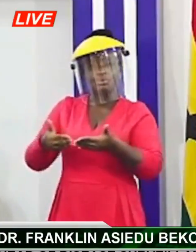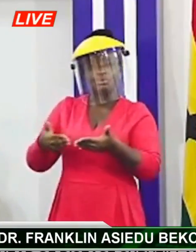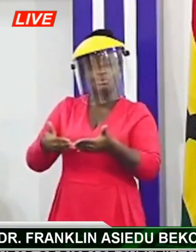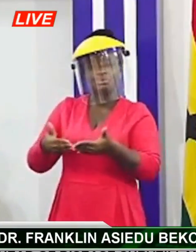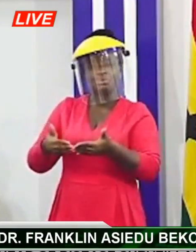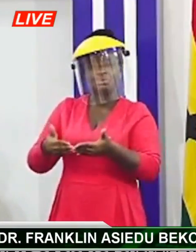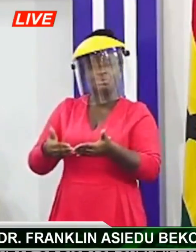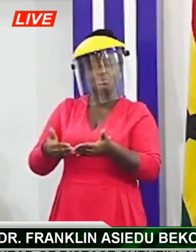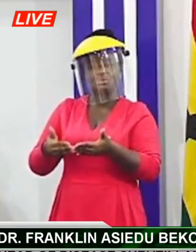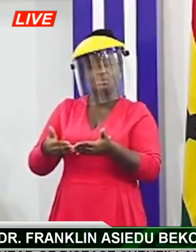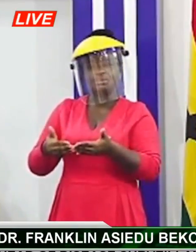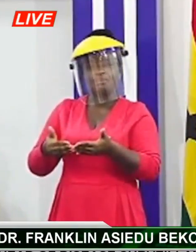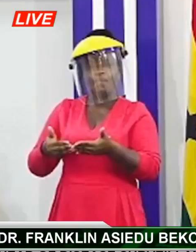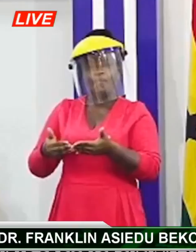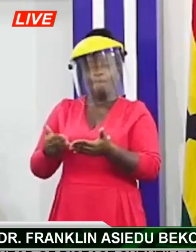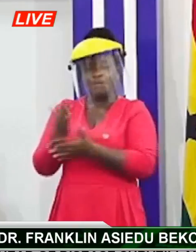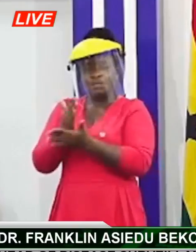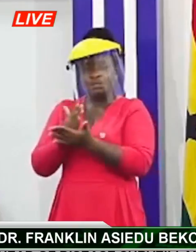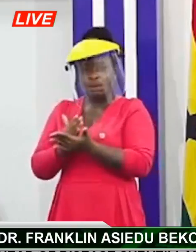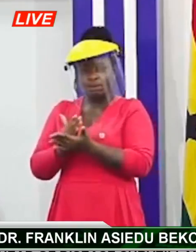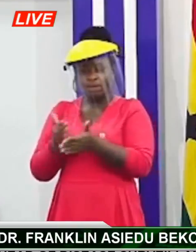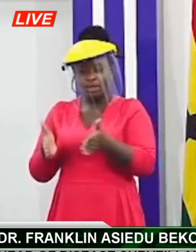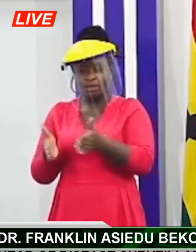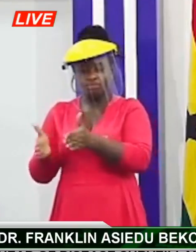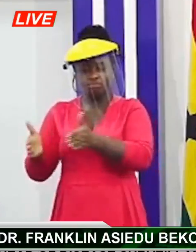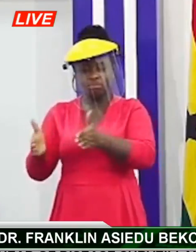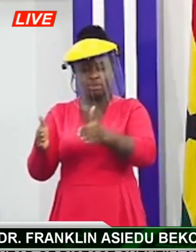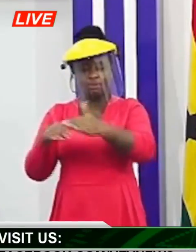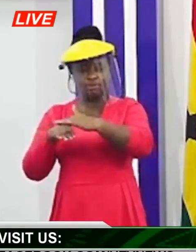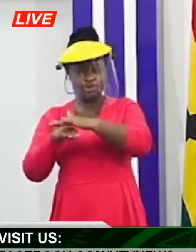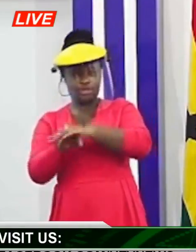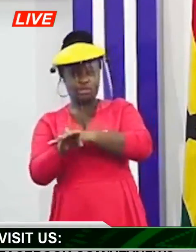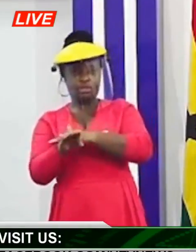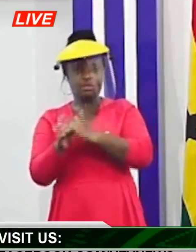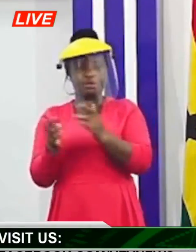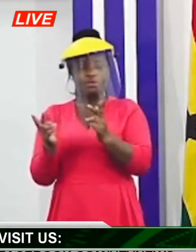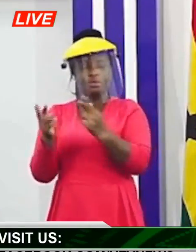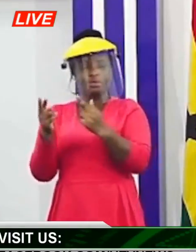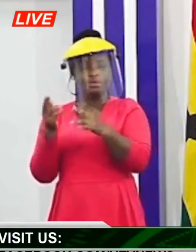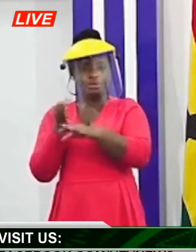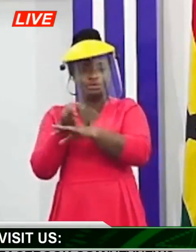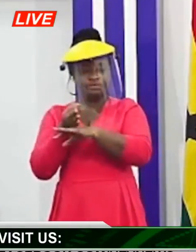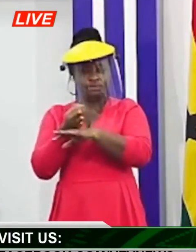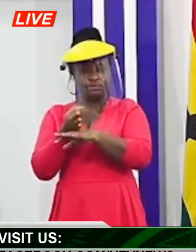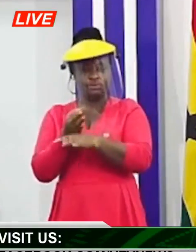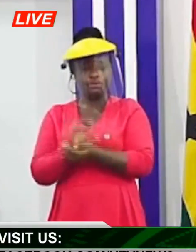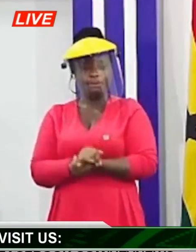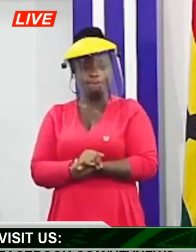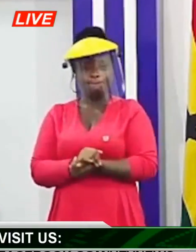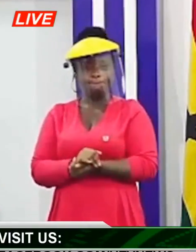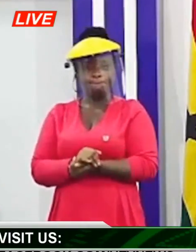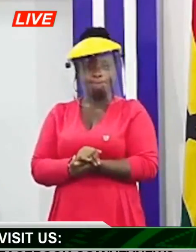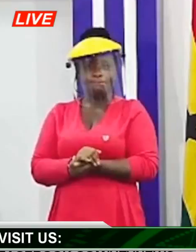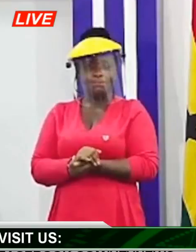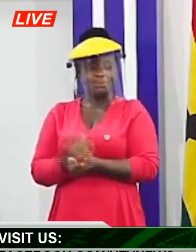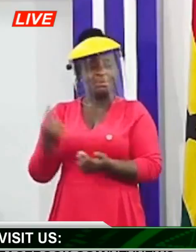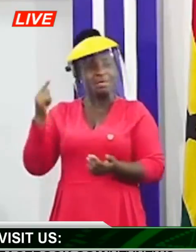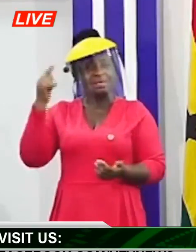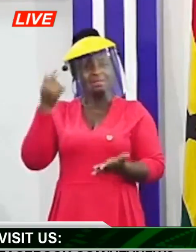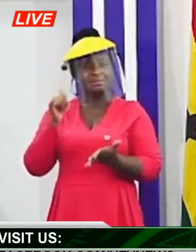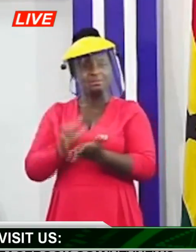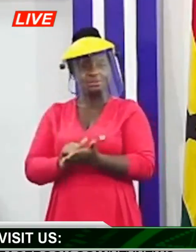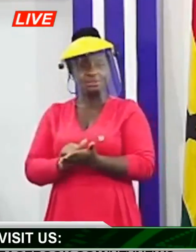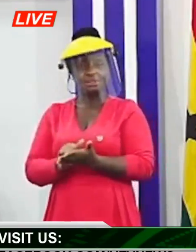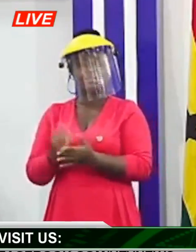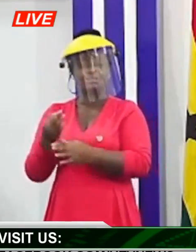points um at the entrance of the of the company so in that perspective that the the